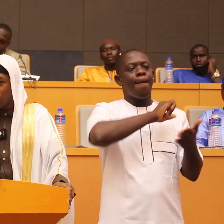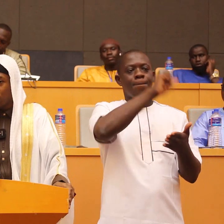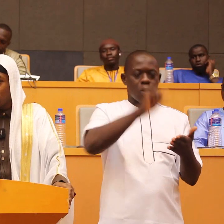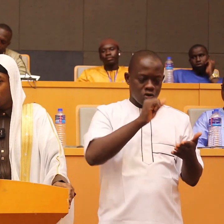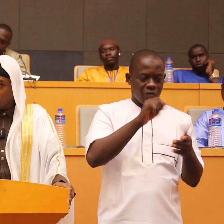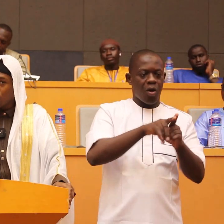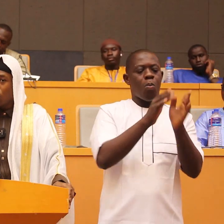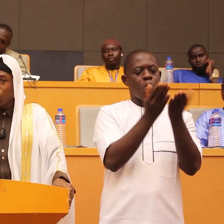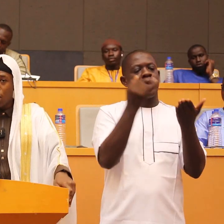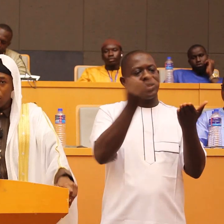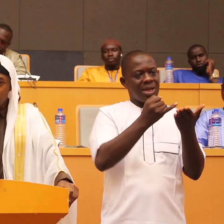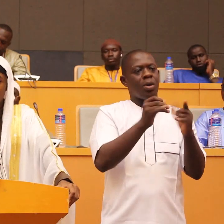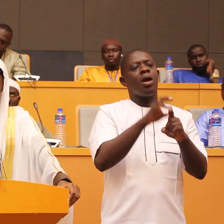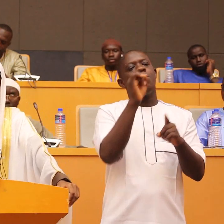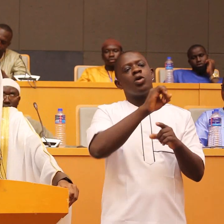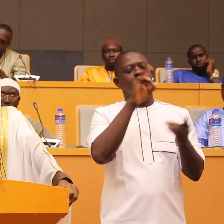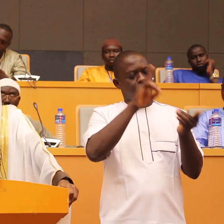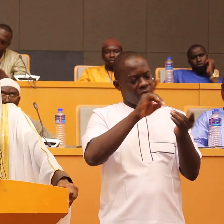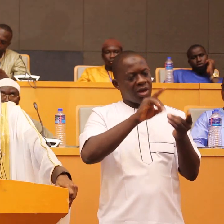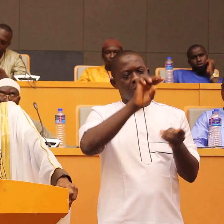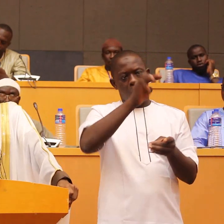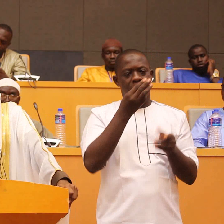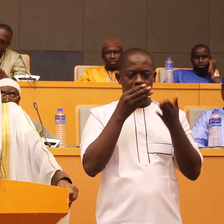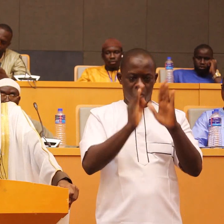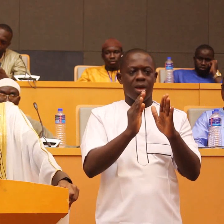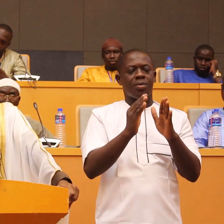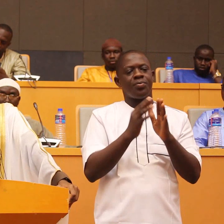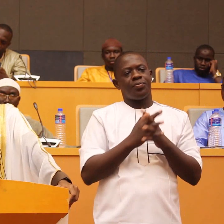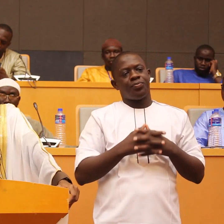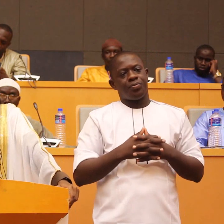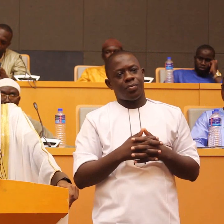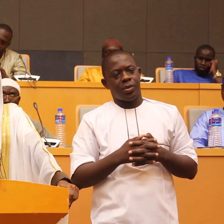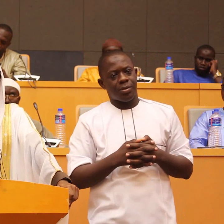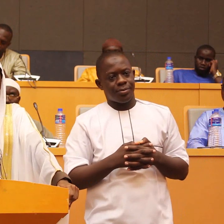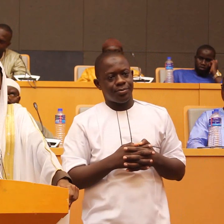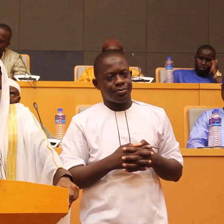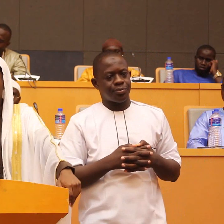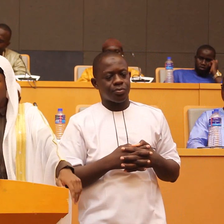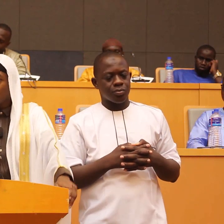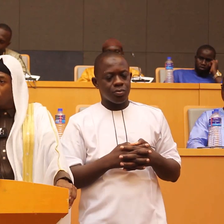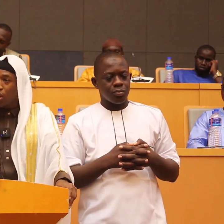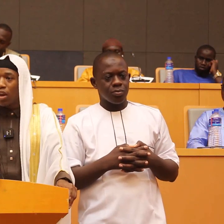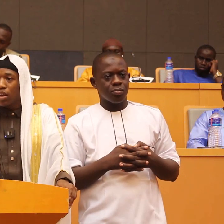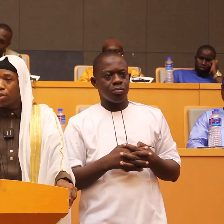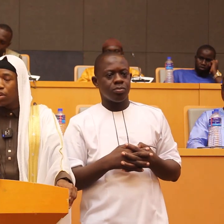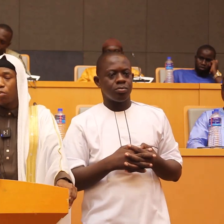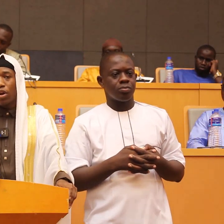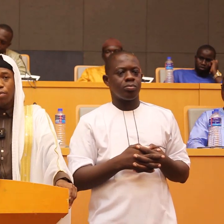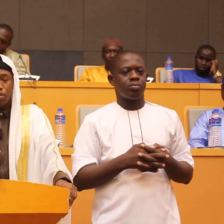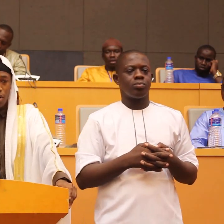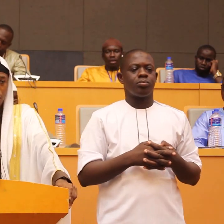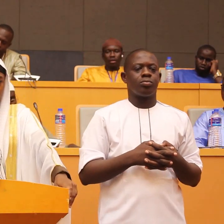alayhi wa sallam wa nasal allah an yaja'alana min ahli sunnah wa mimin yatabijuna hadha alkitab aladhi unzila ala